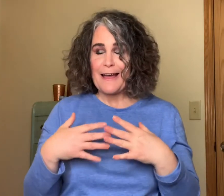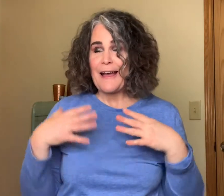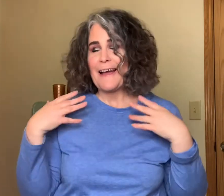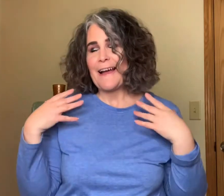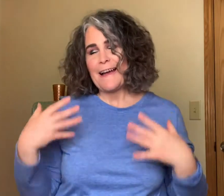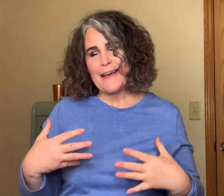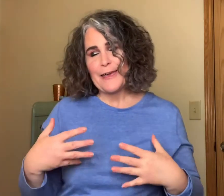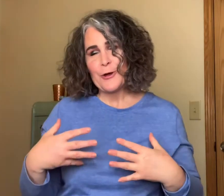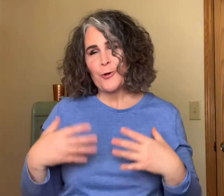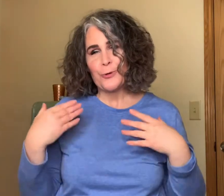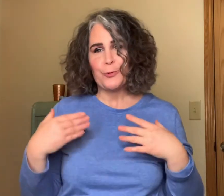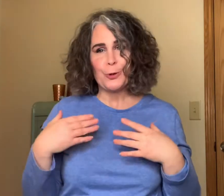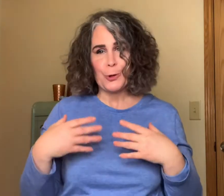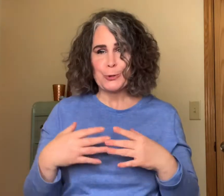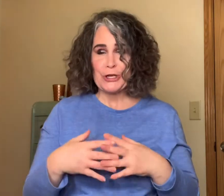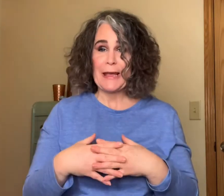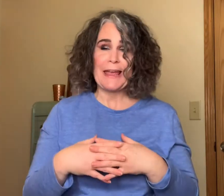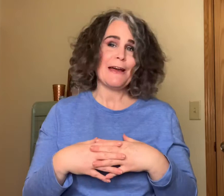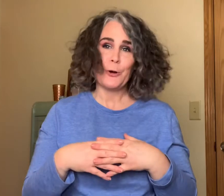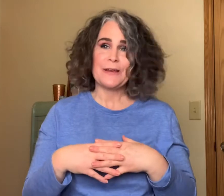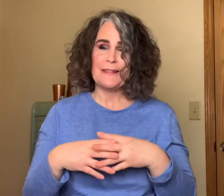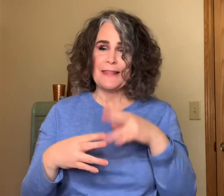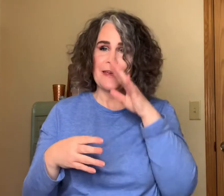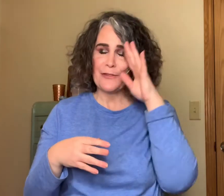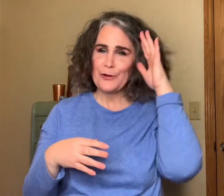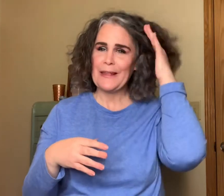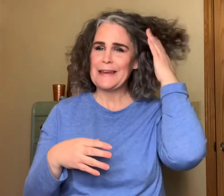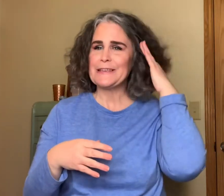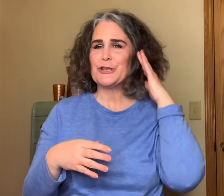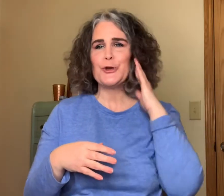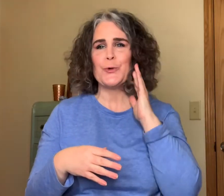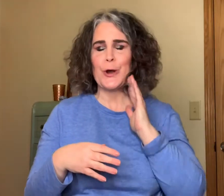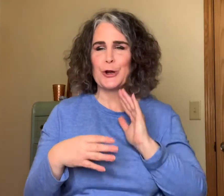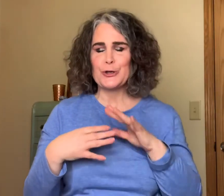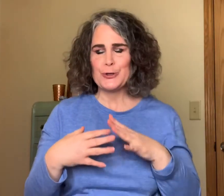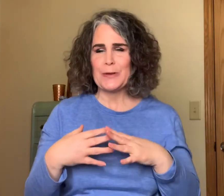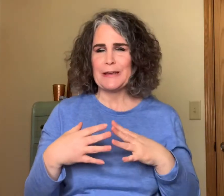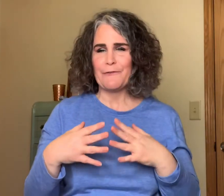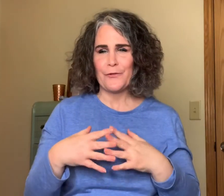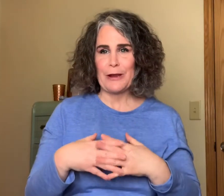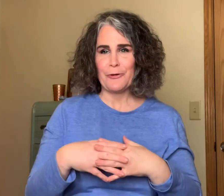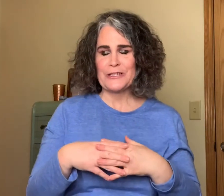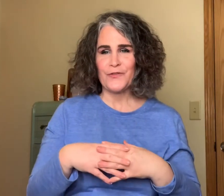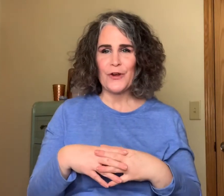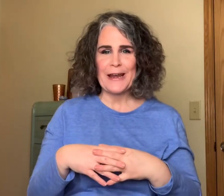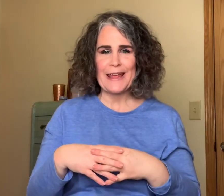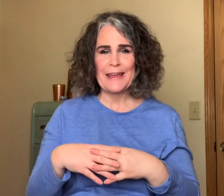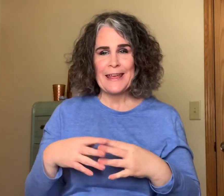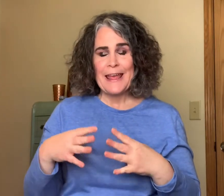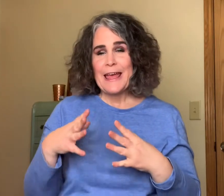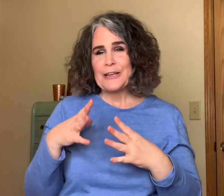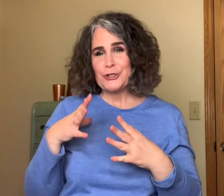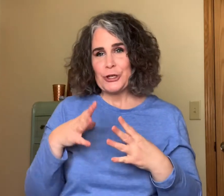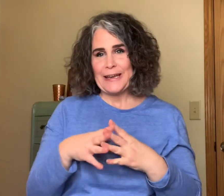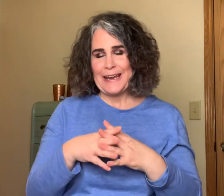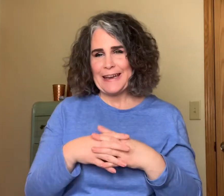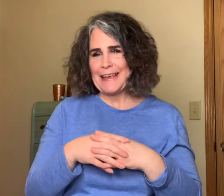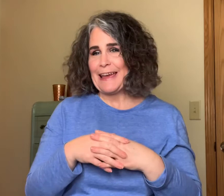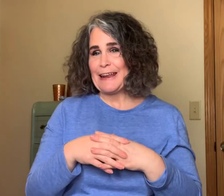I hope you will go check out the other ladies who are doing Fragrance Friday. Janine at